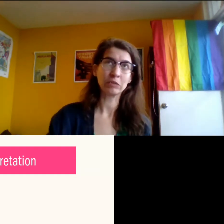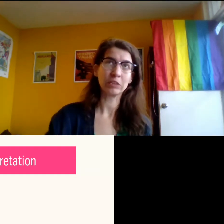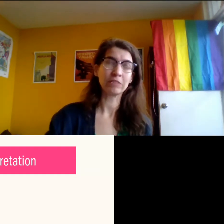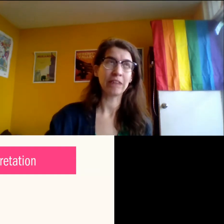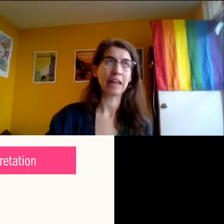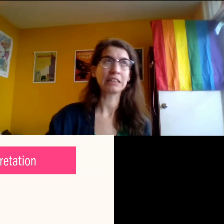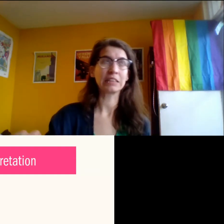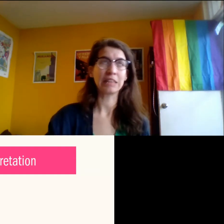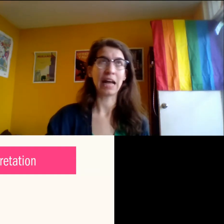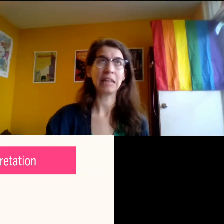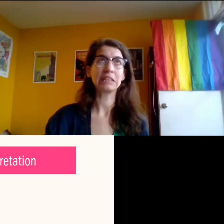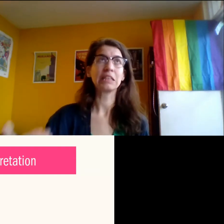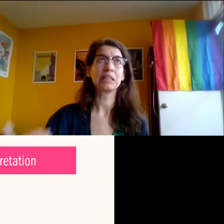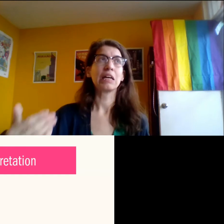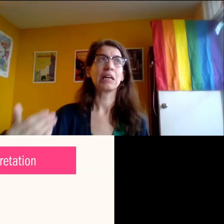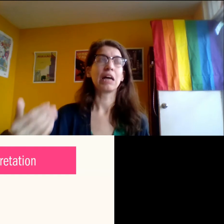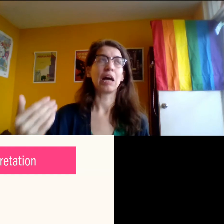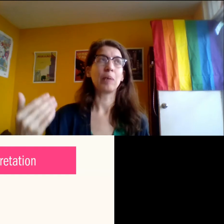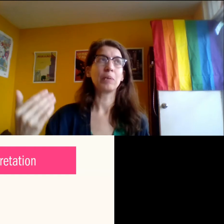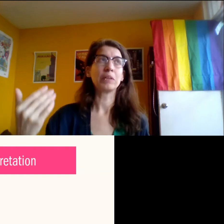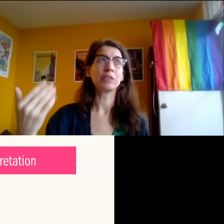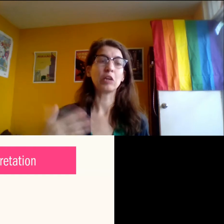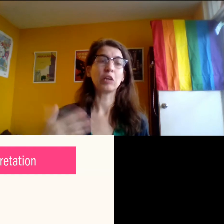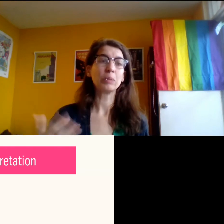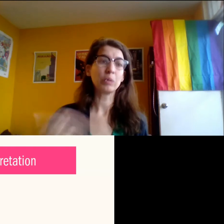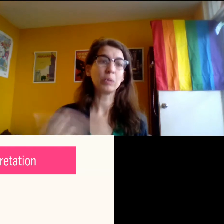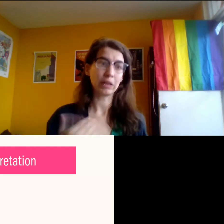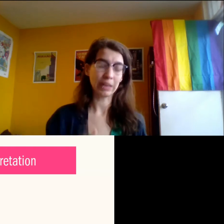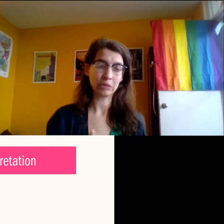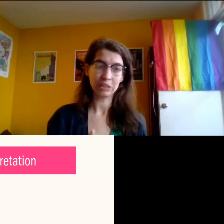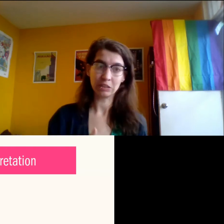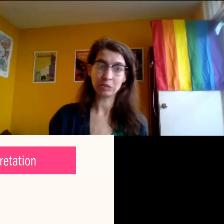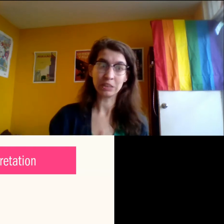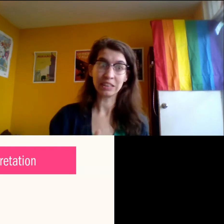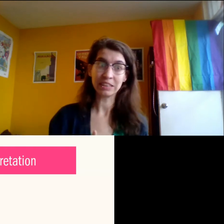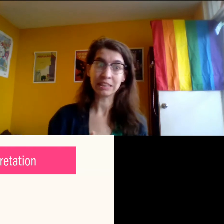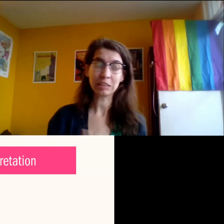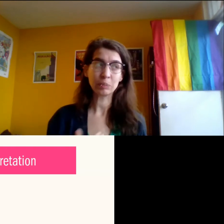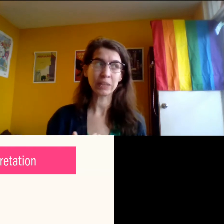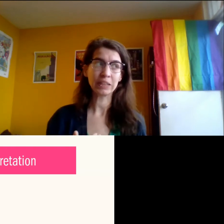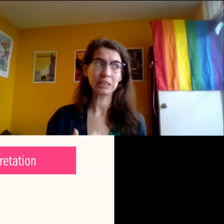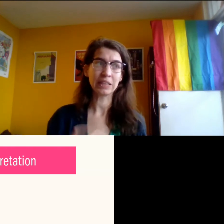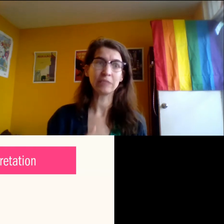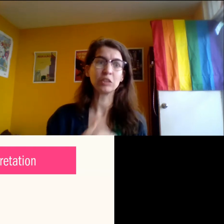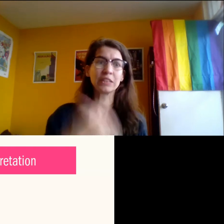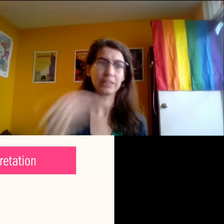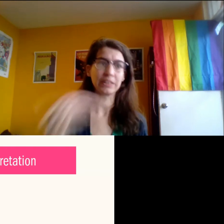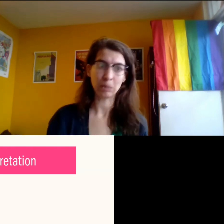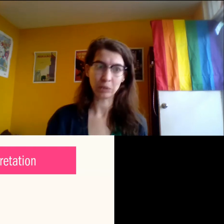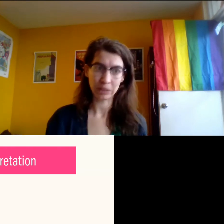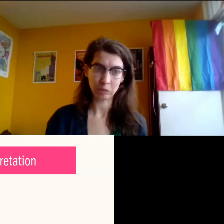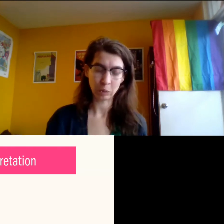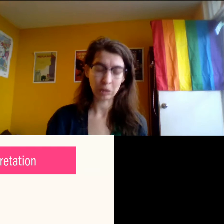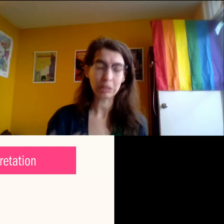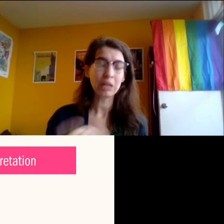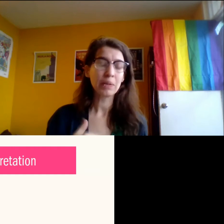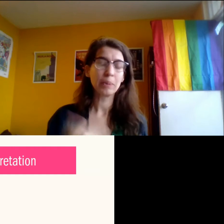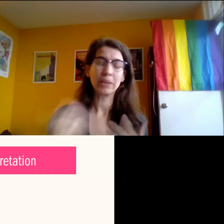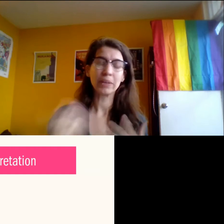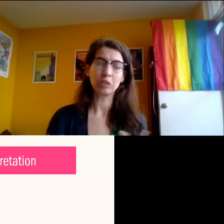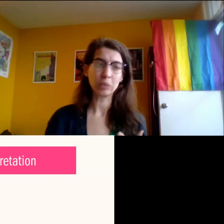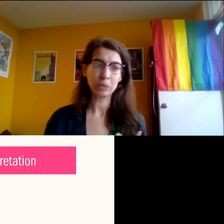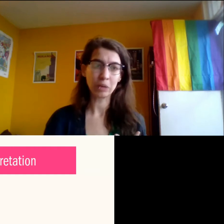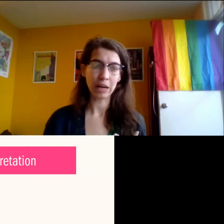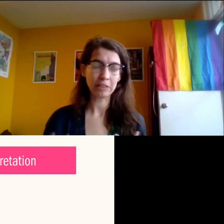accounting for the fact that, um, there's a lot of people who aren't counted in those statistics because they've just given up looking for work